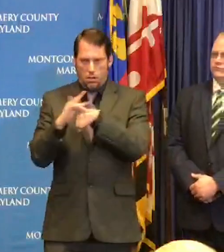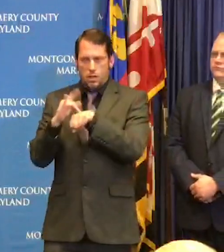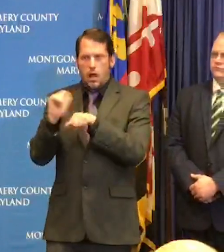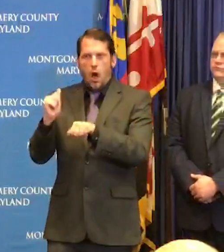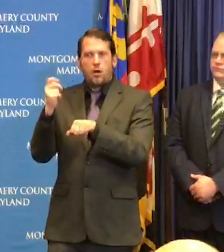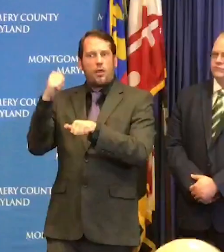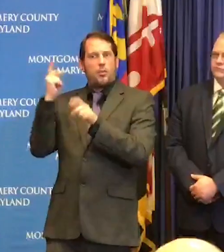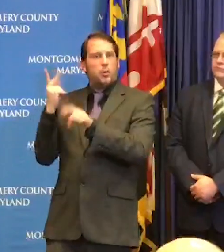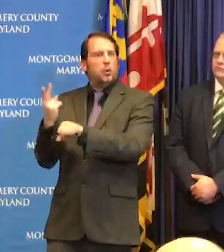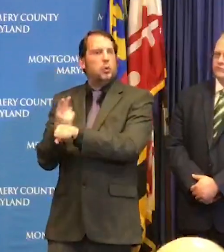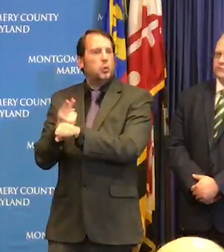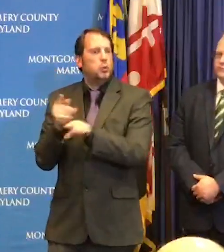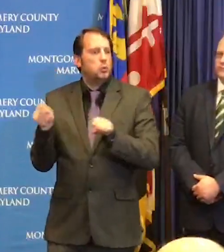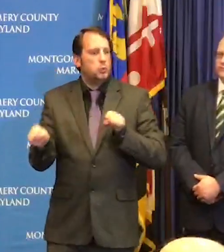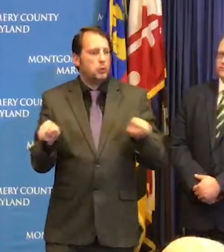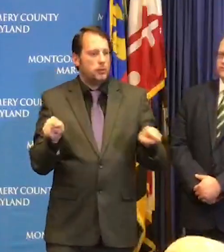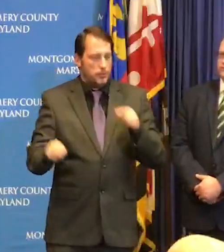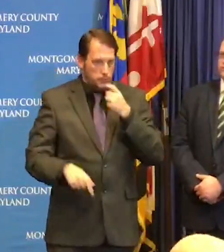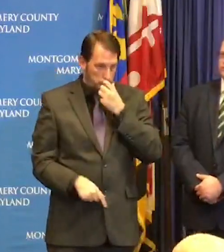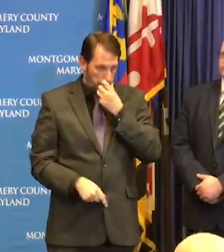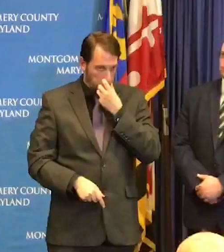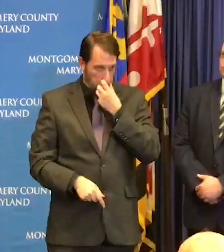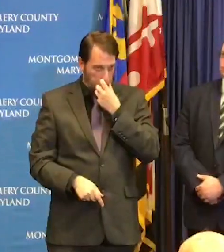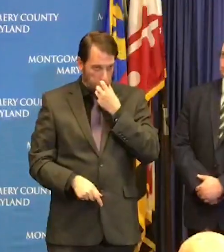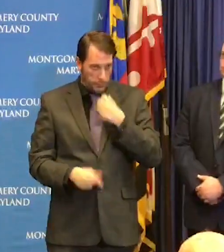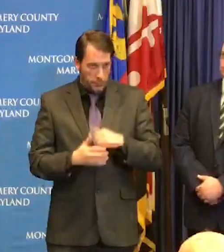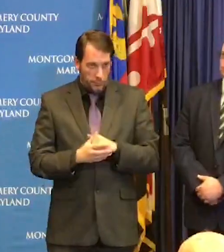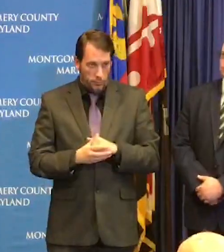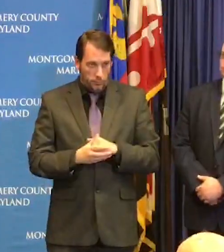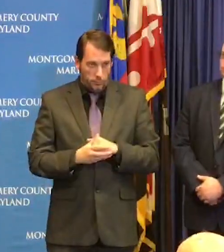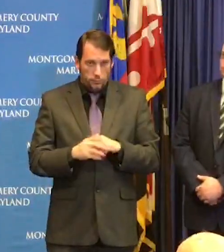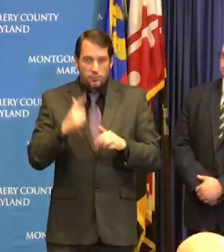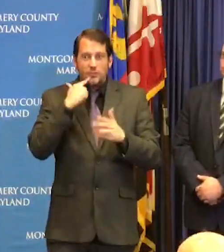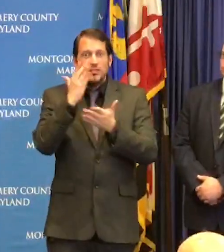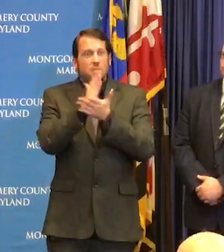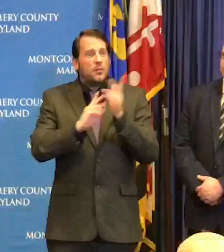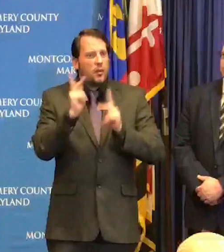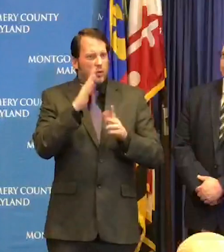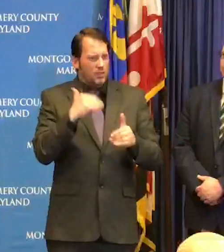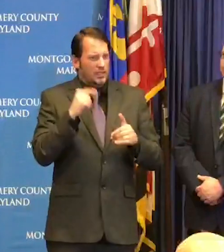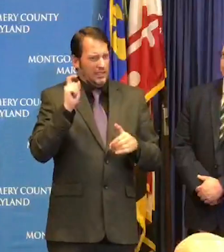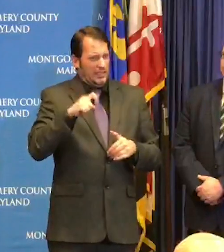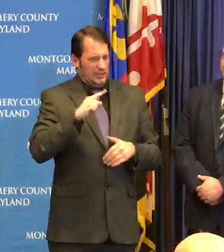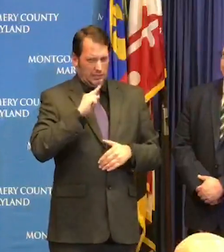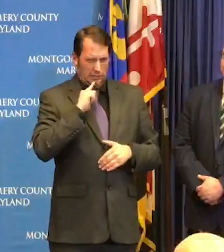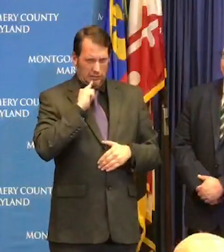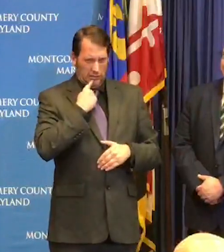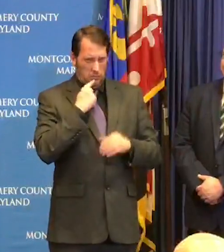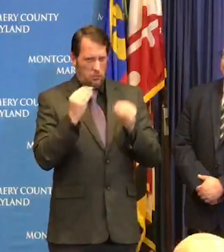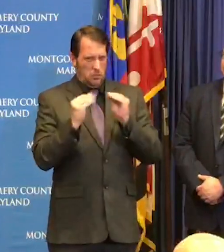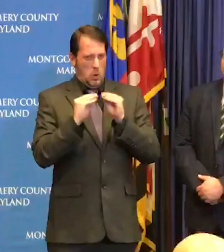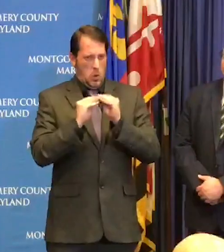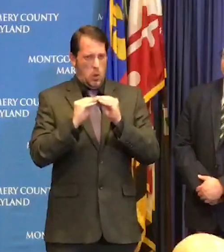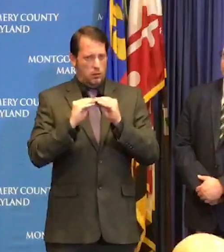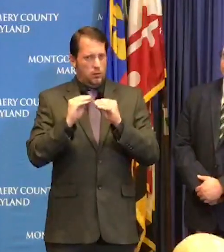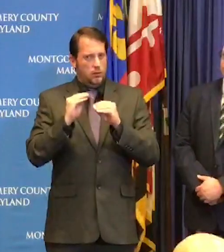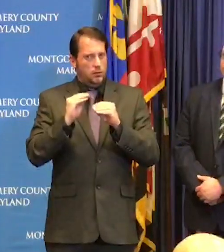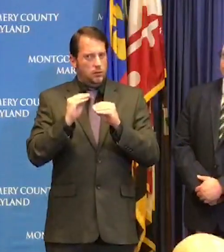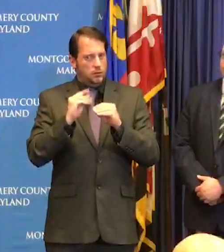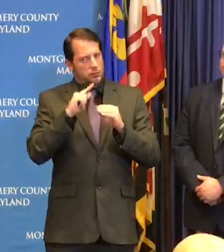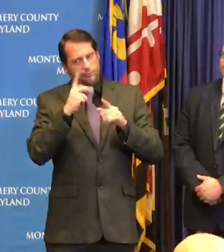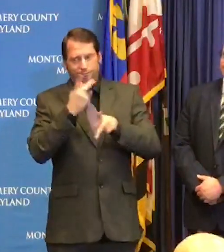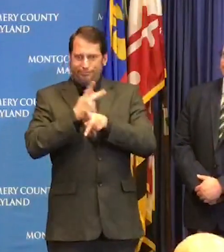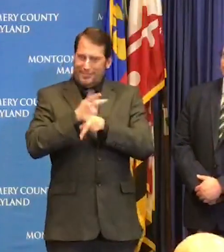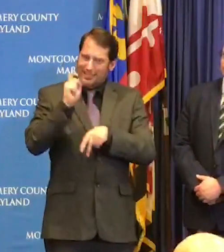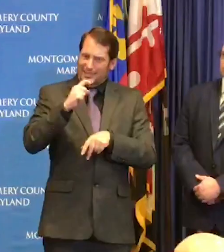escalation of medical care on an inpatient basis so we've been in daily communication talking about how we can structure some of